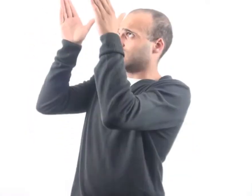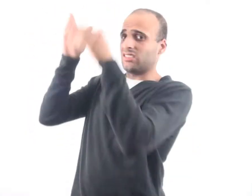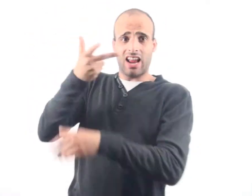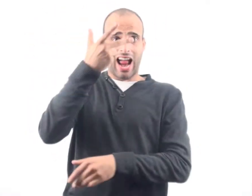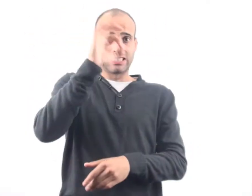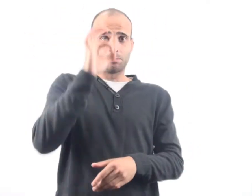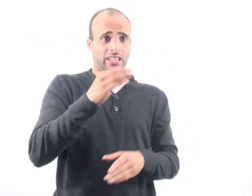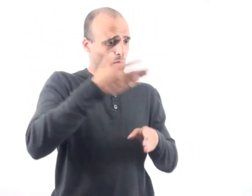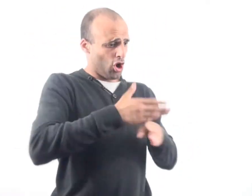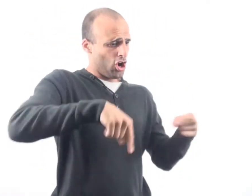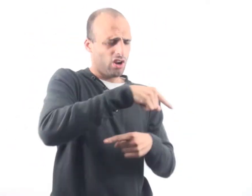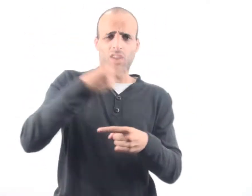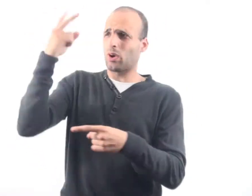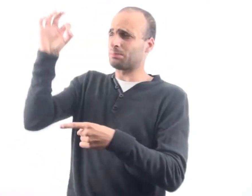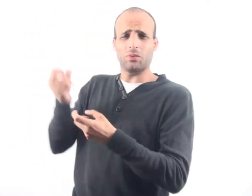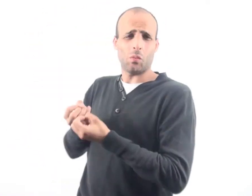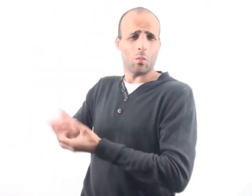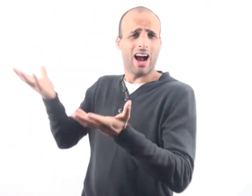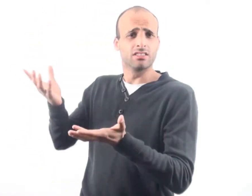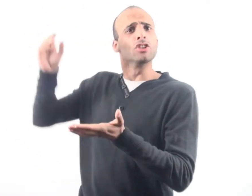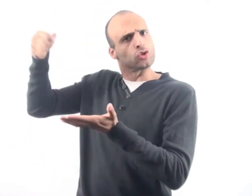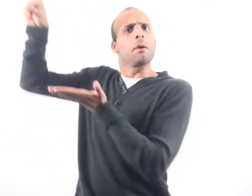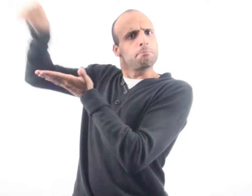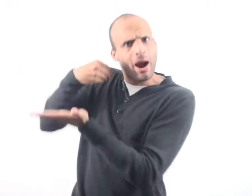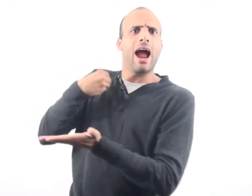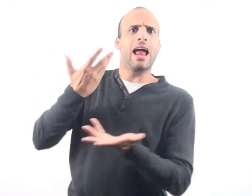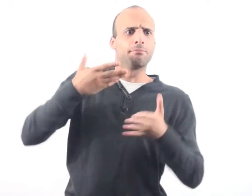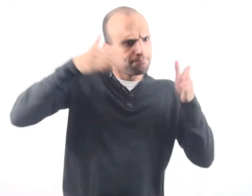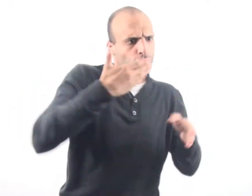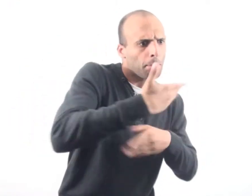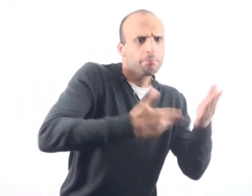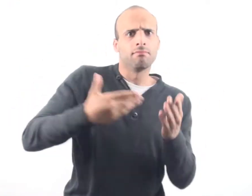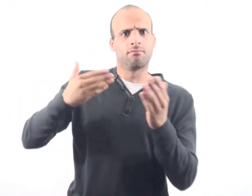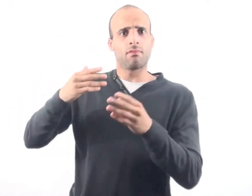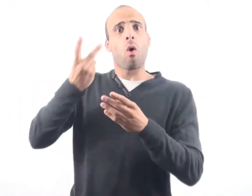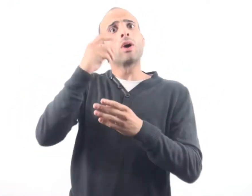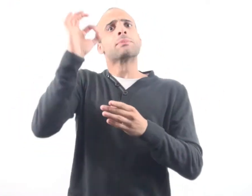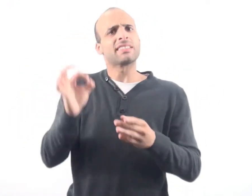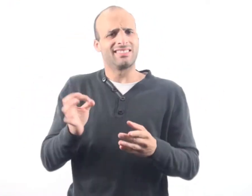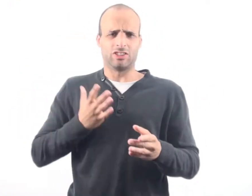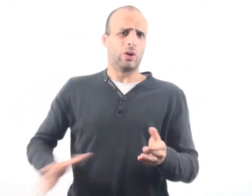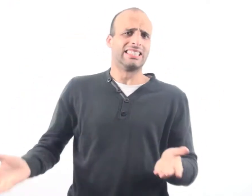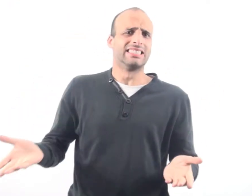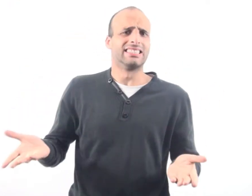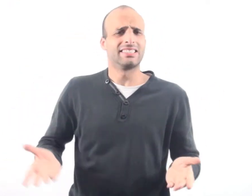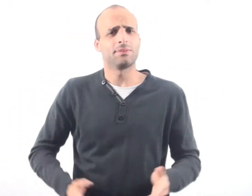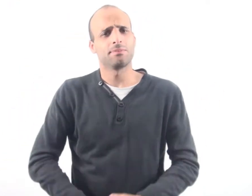time, which leaves 80% of our time for work. They should pay us for that 20% of our time. We don't want to waste that.